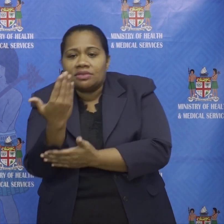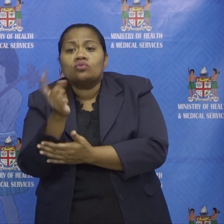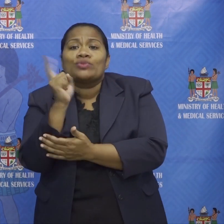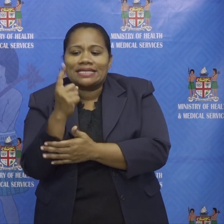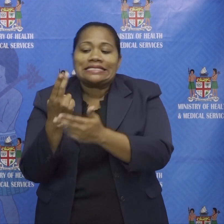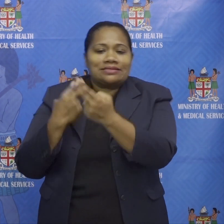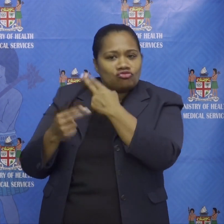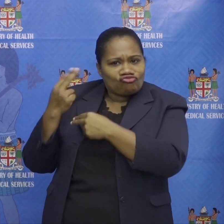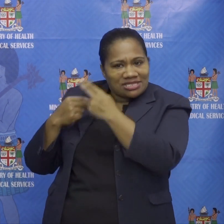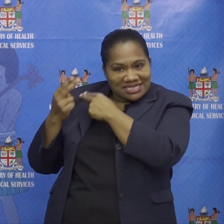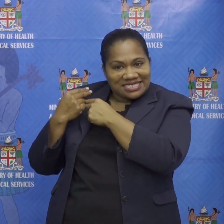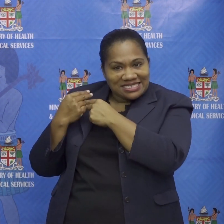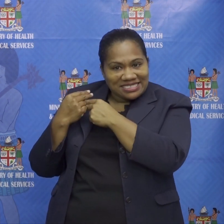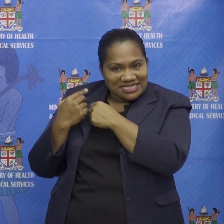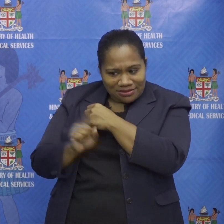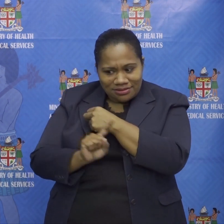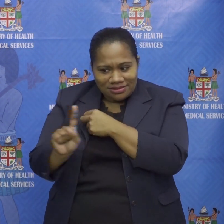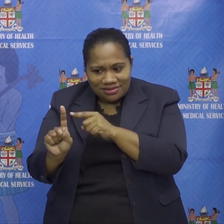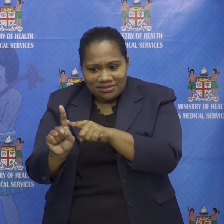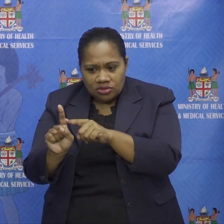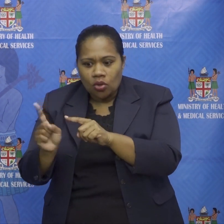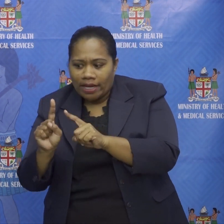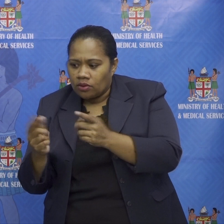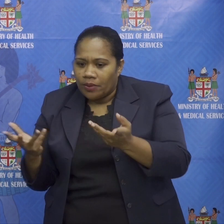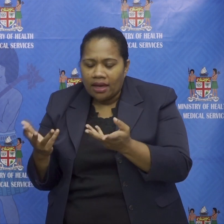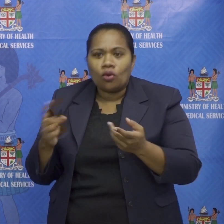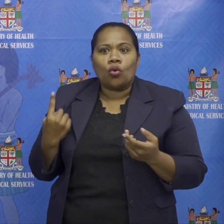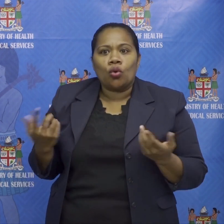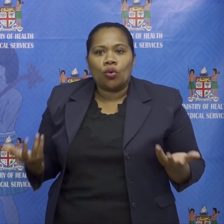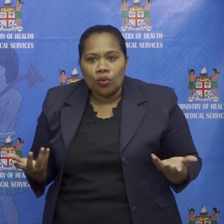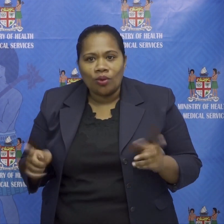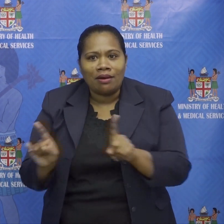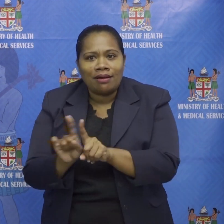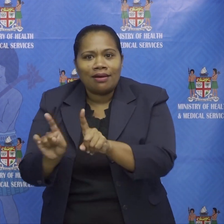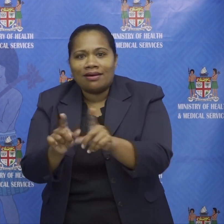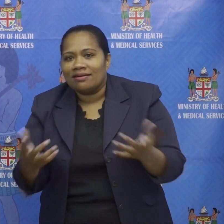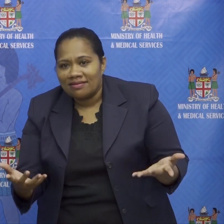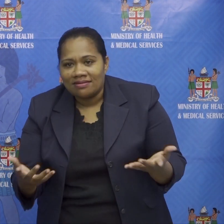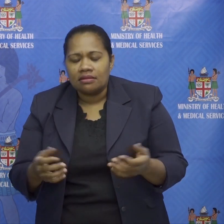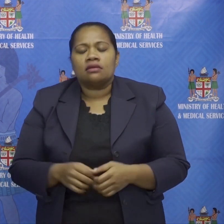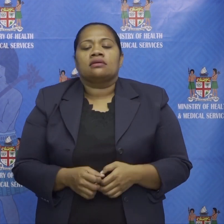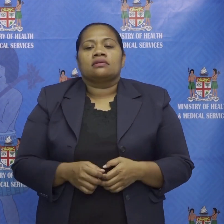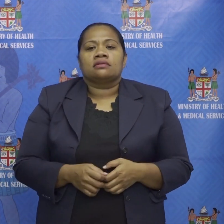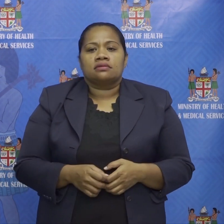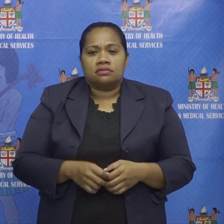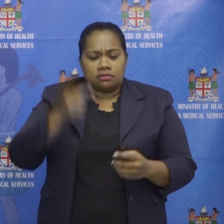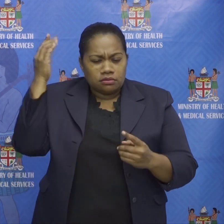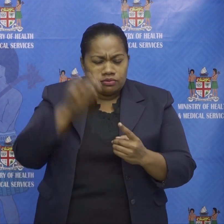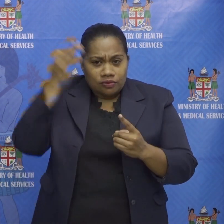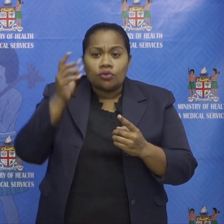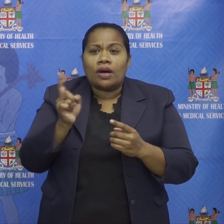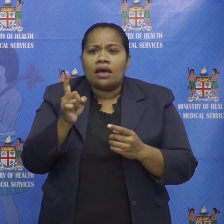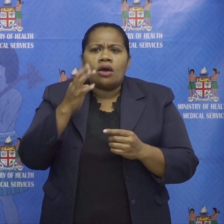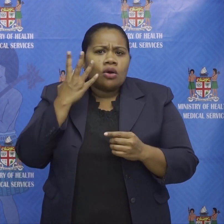so it's not infallible there are gaps particularly especially when it comes to identifying passengers on